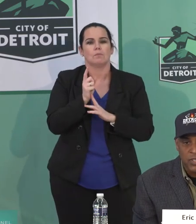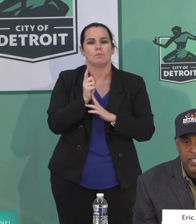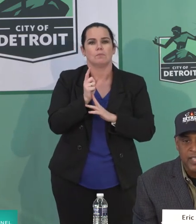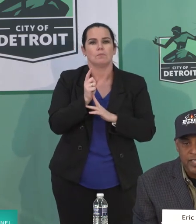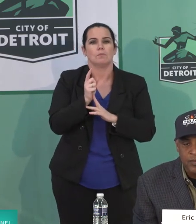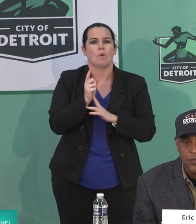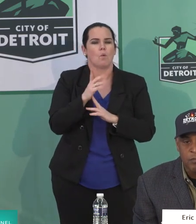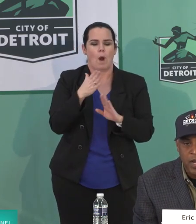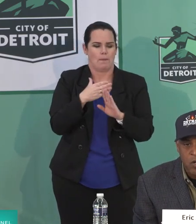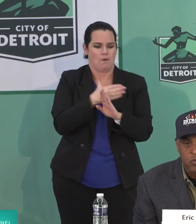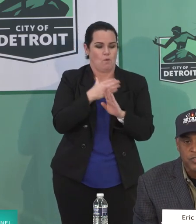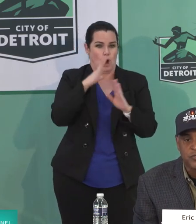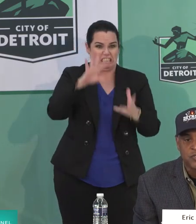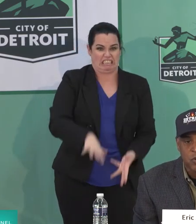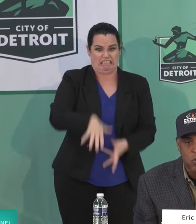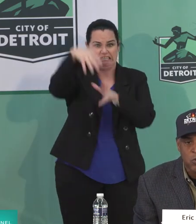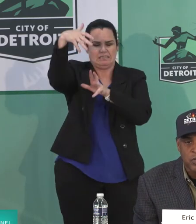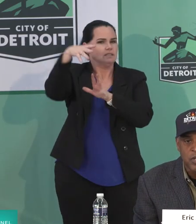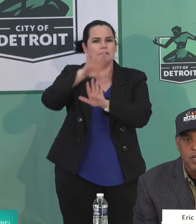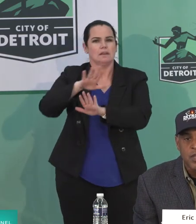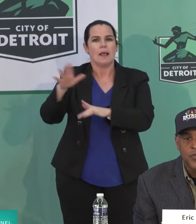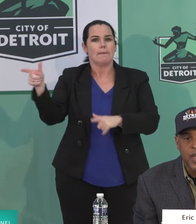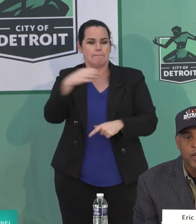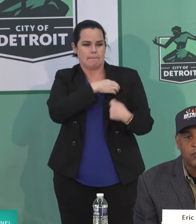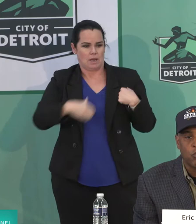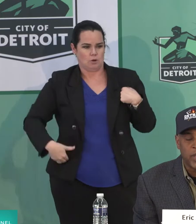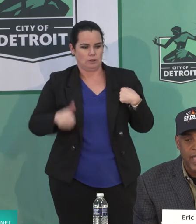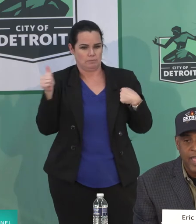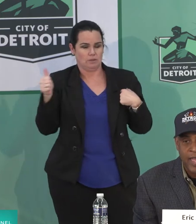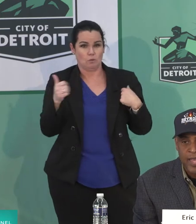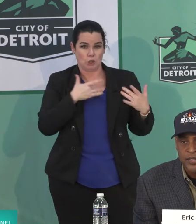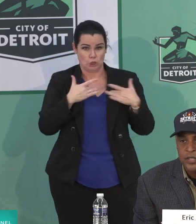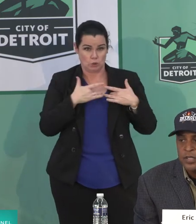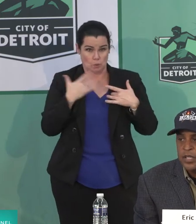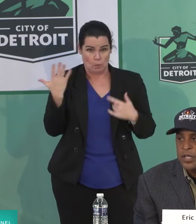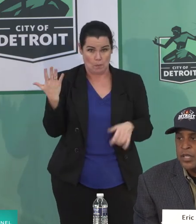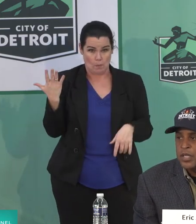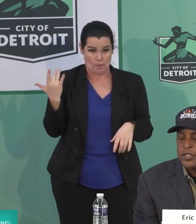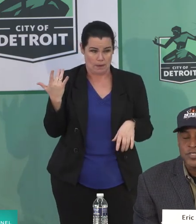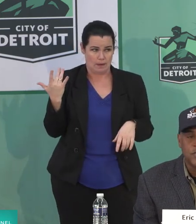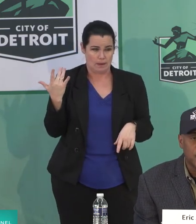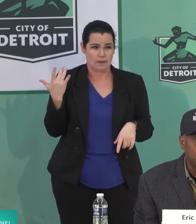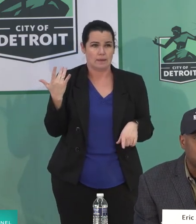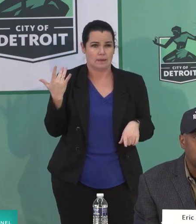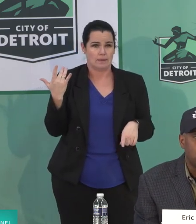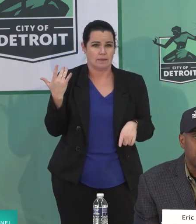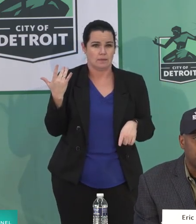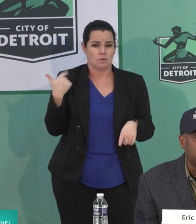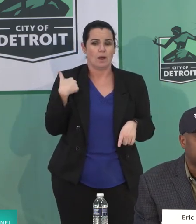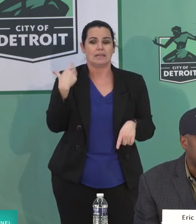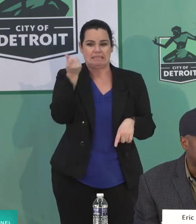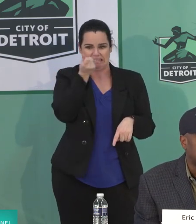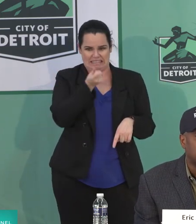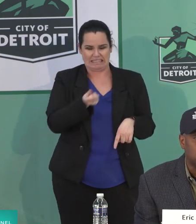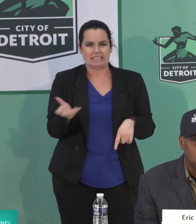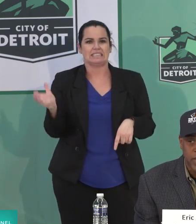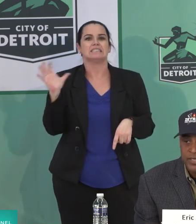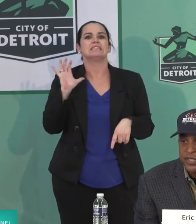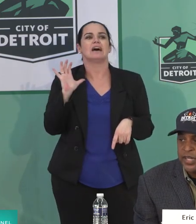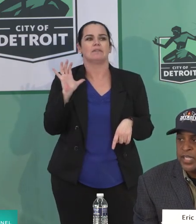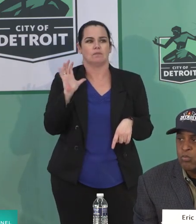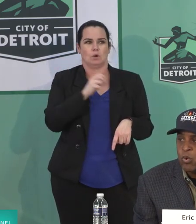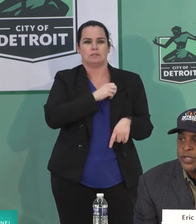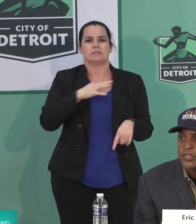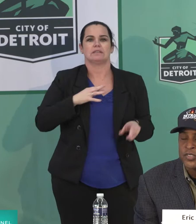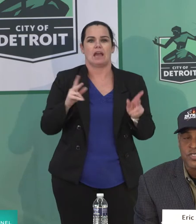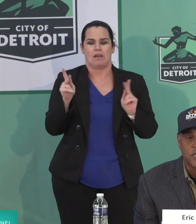was concerned that we had several public-facing employees,